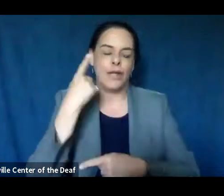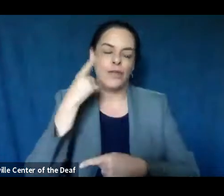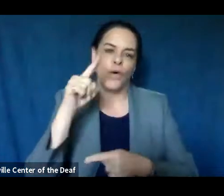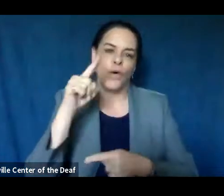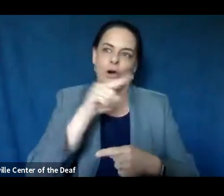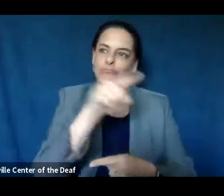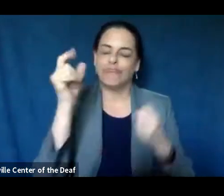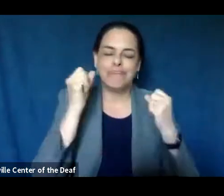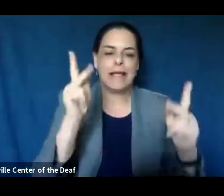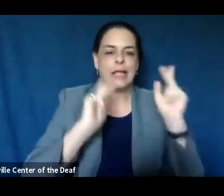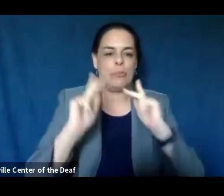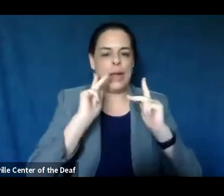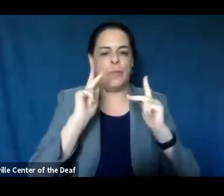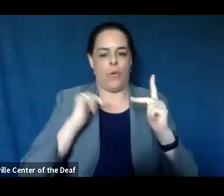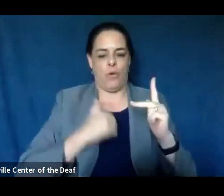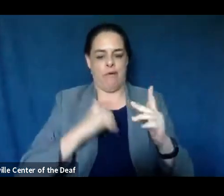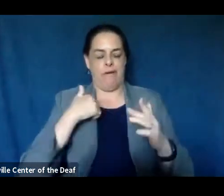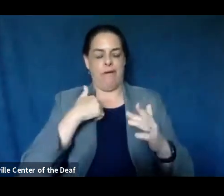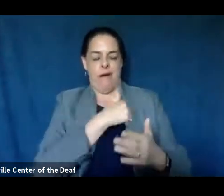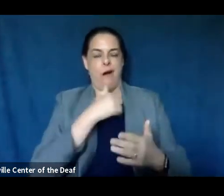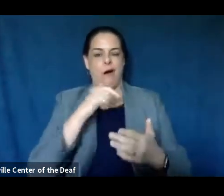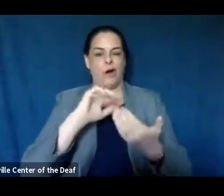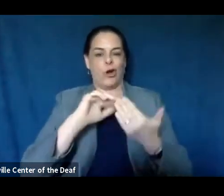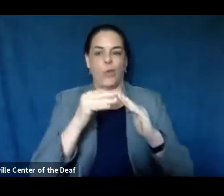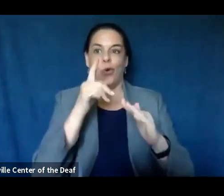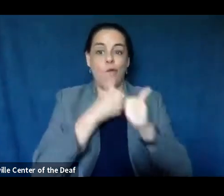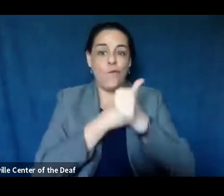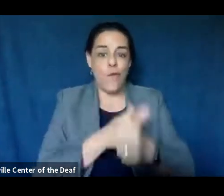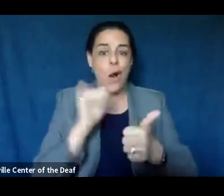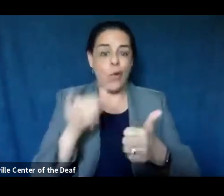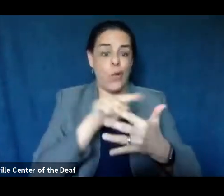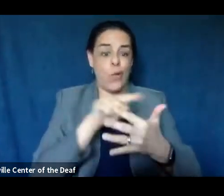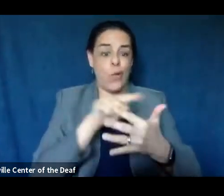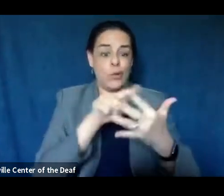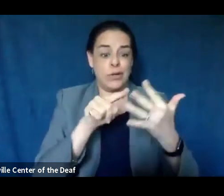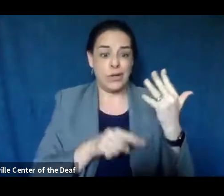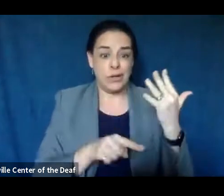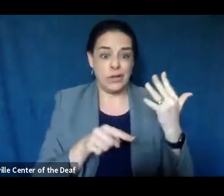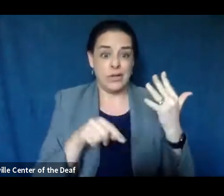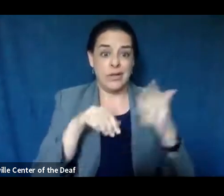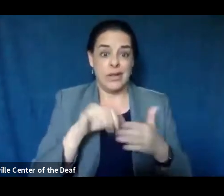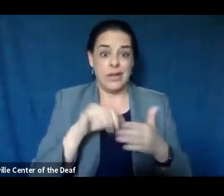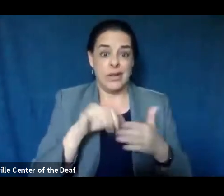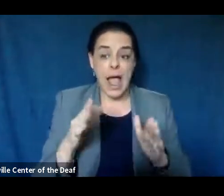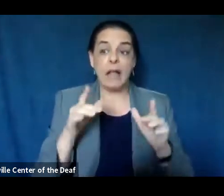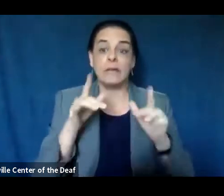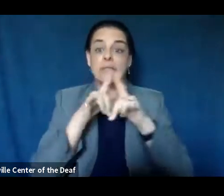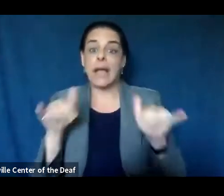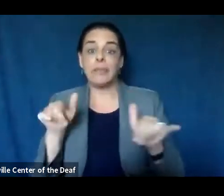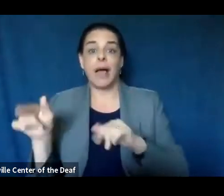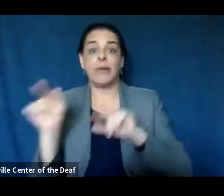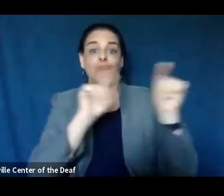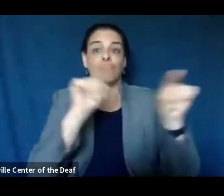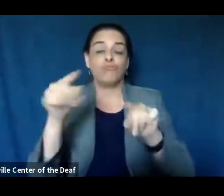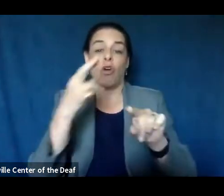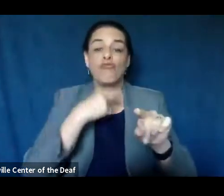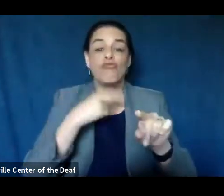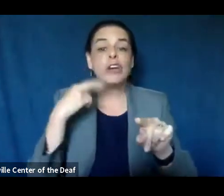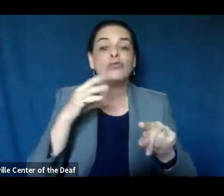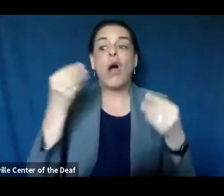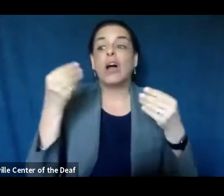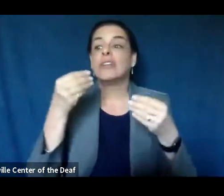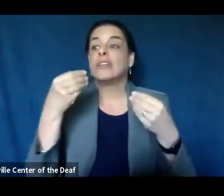practice the five core principles that we have outlined in our plan while they frequented restaurants and retail businesses over the weekend.